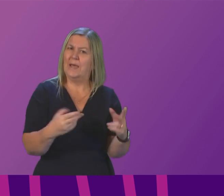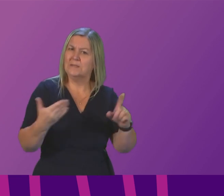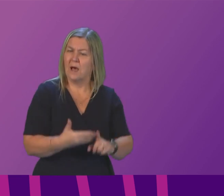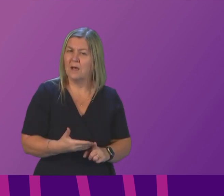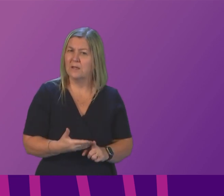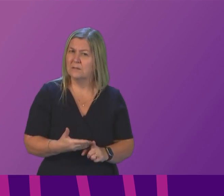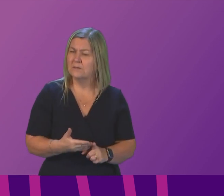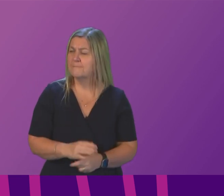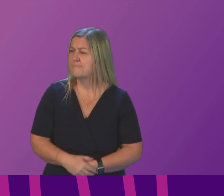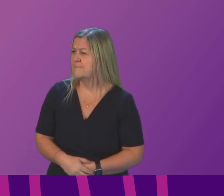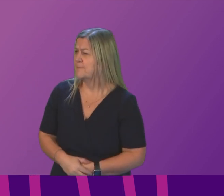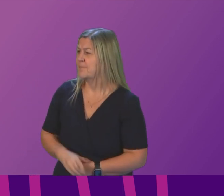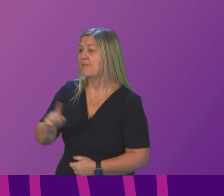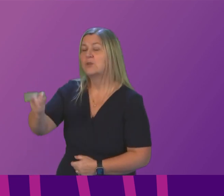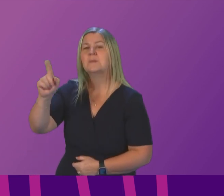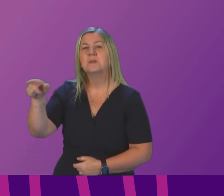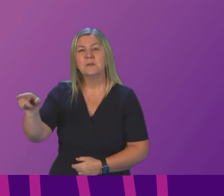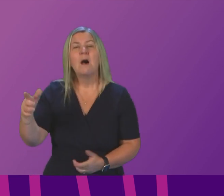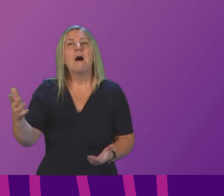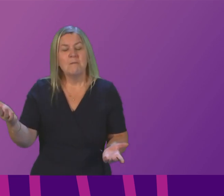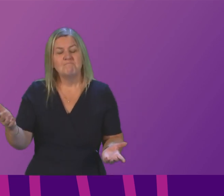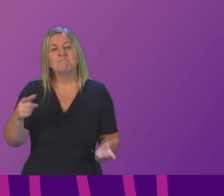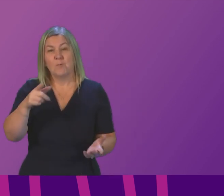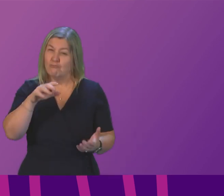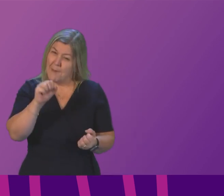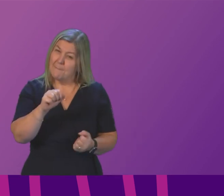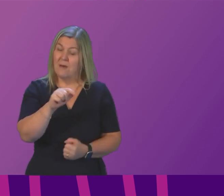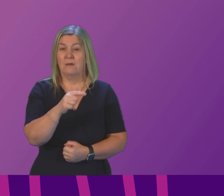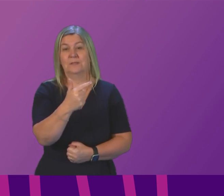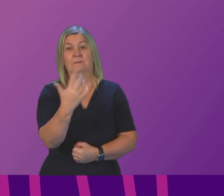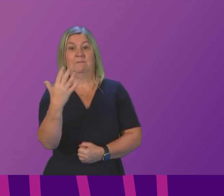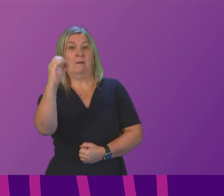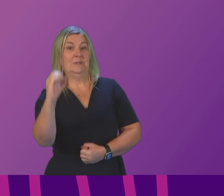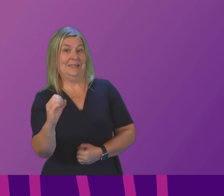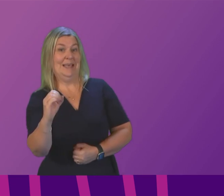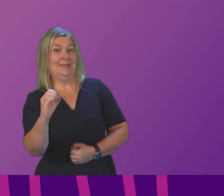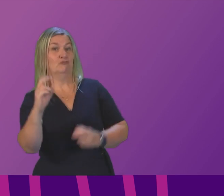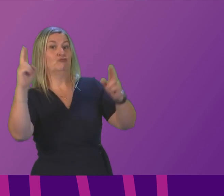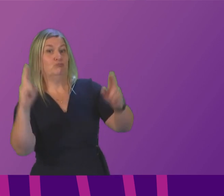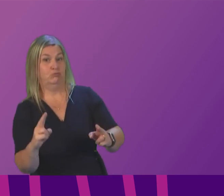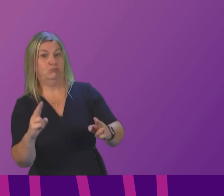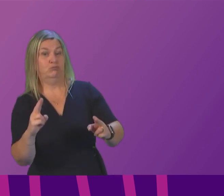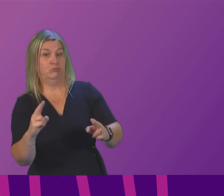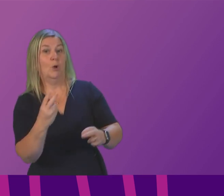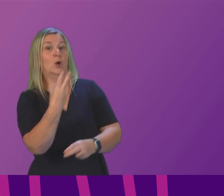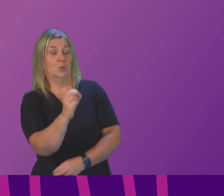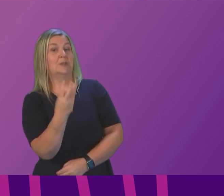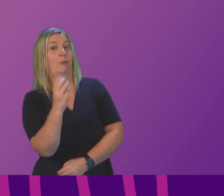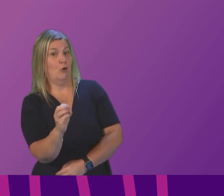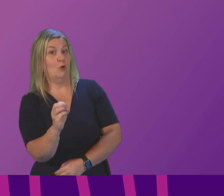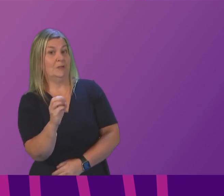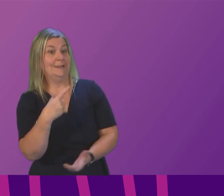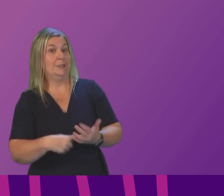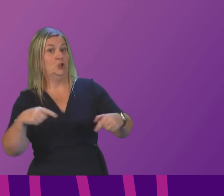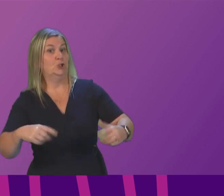ambitious and I would rather this parliament because remember the 75% reduction target for 2030 was a decision of parliament and I would rather